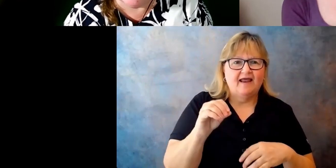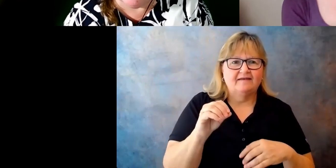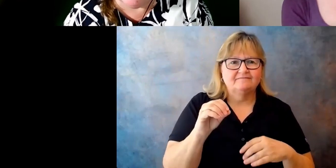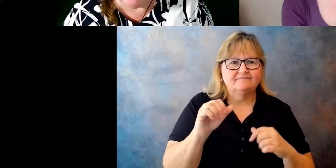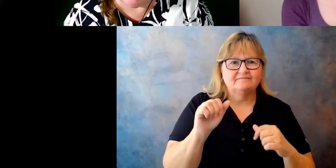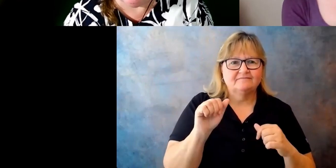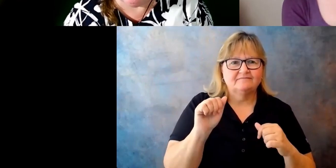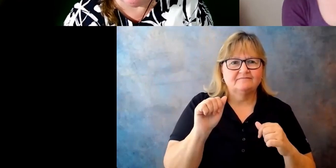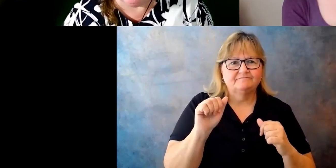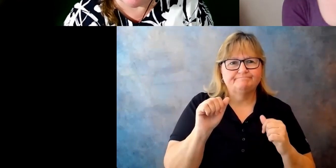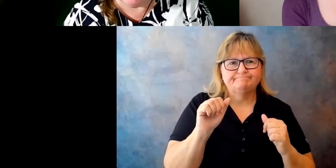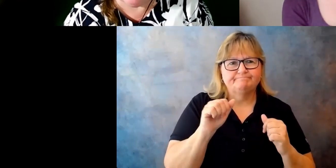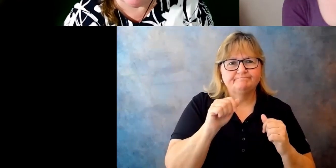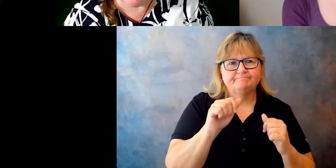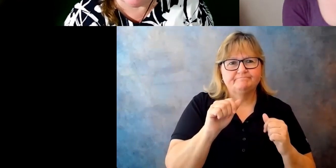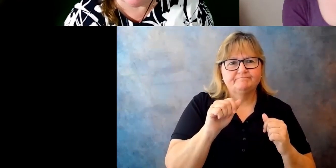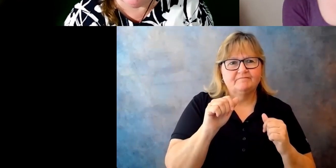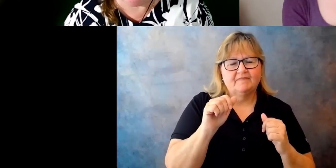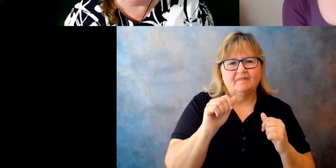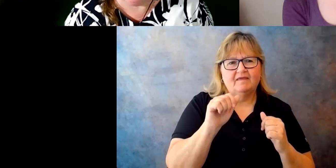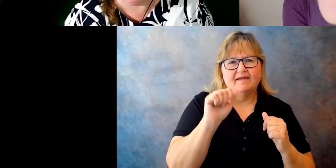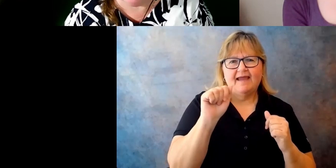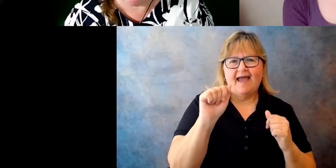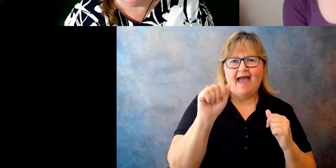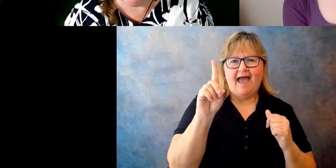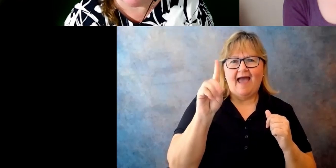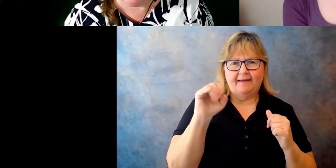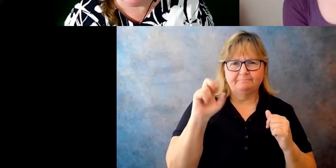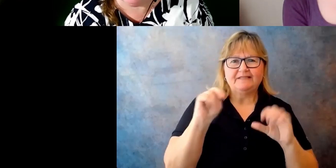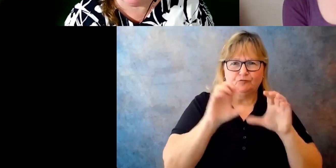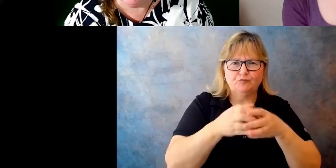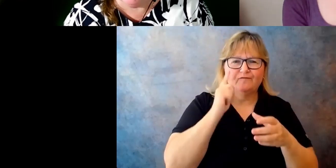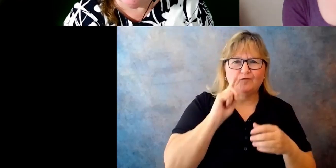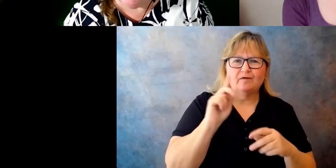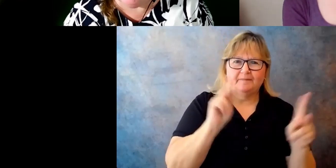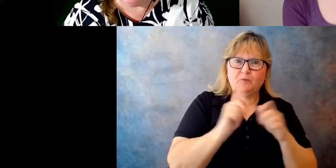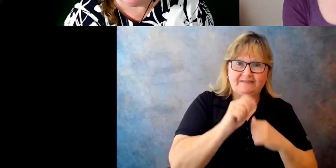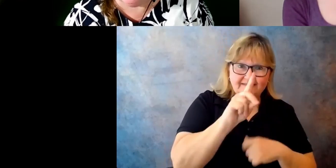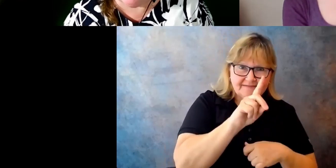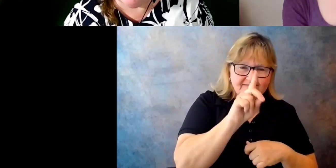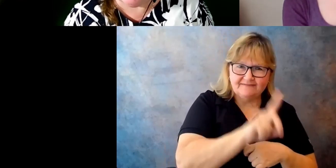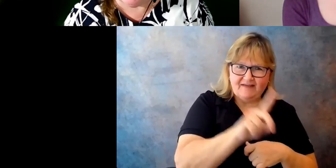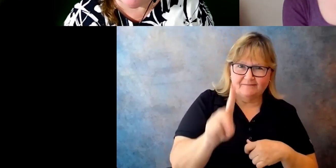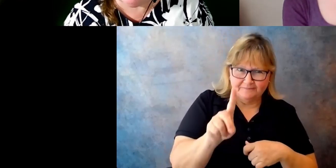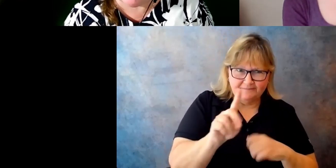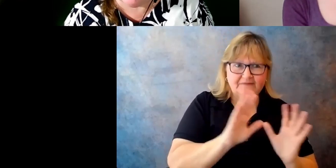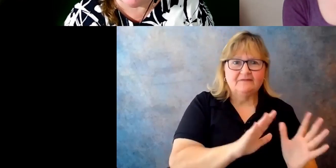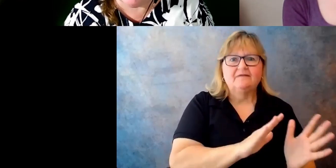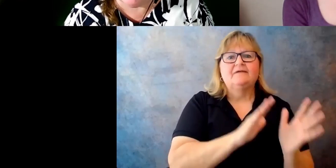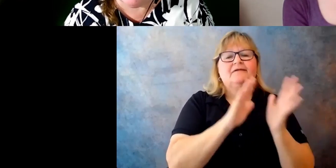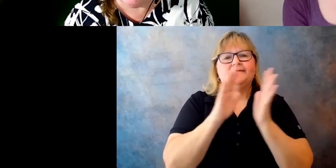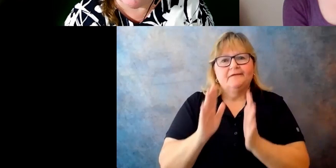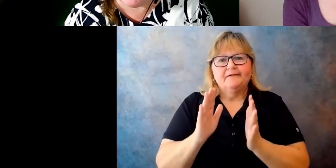helped me understand a lot of the issues. I also am drafted,